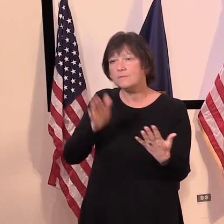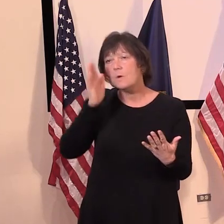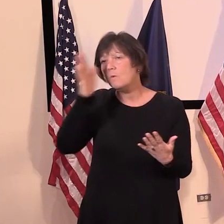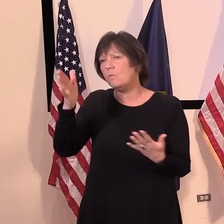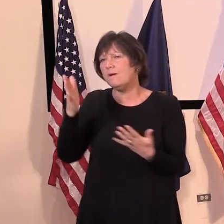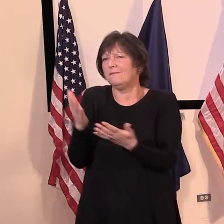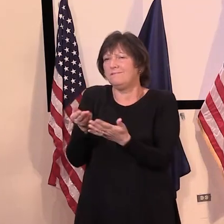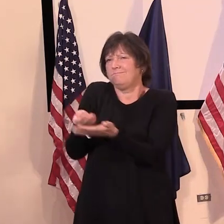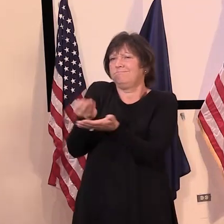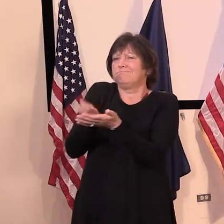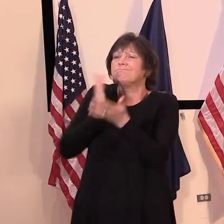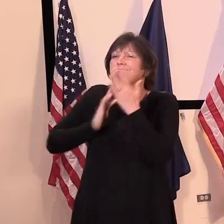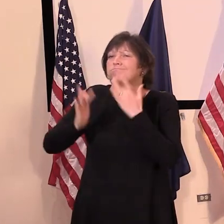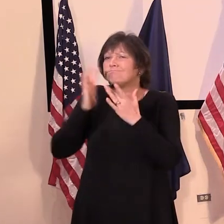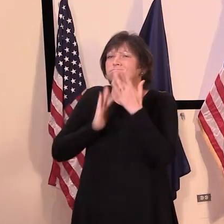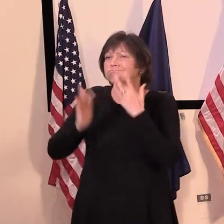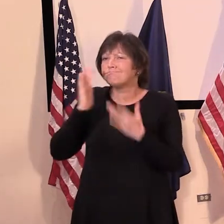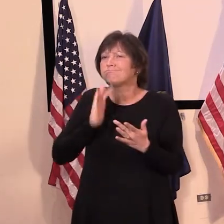move forward. Uh,